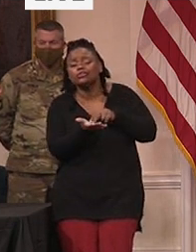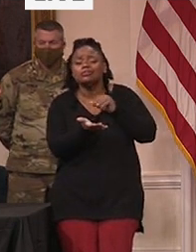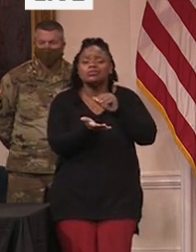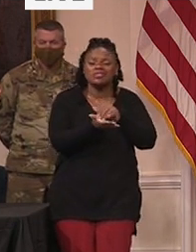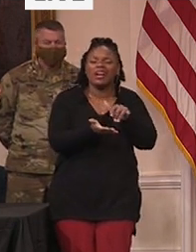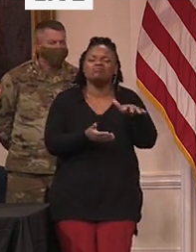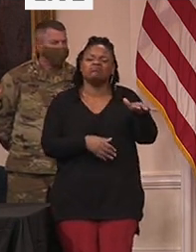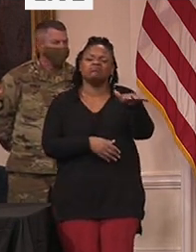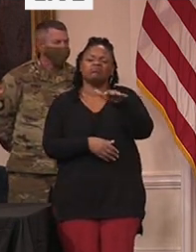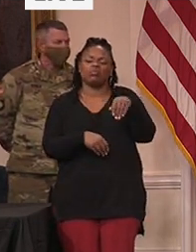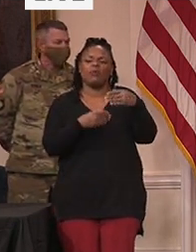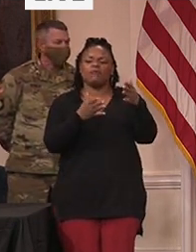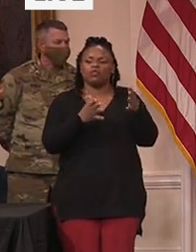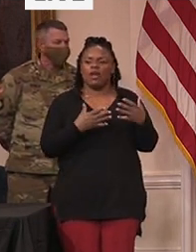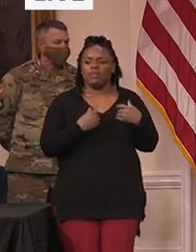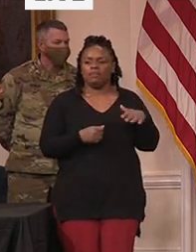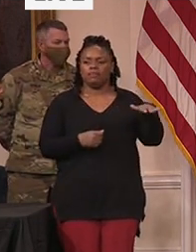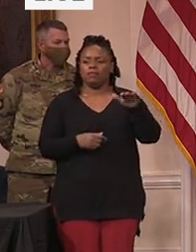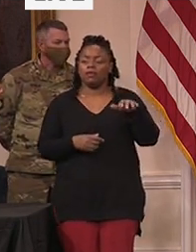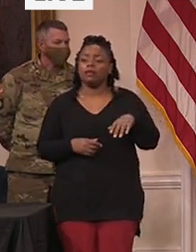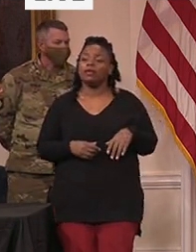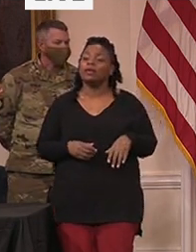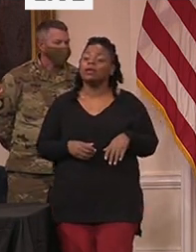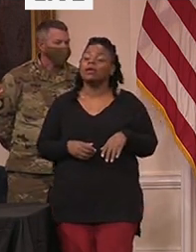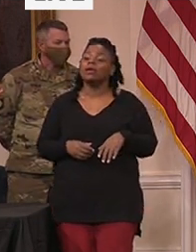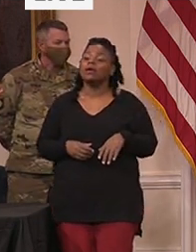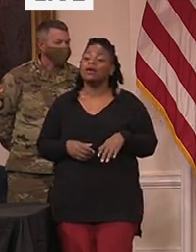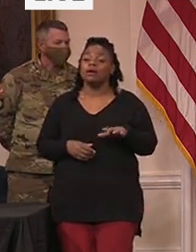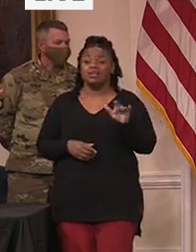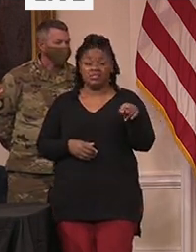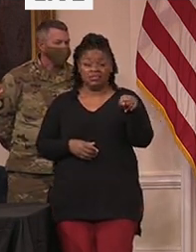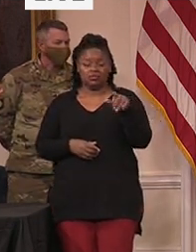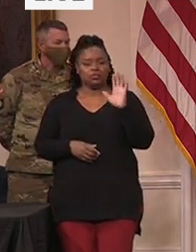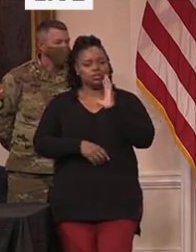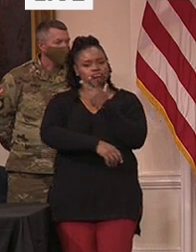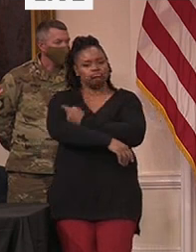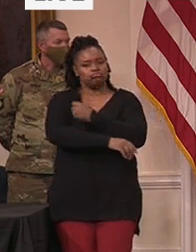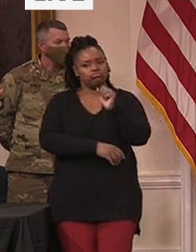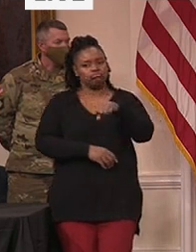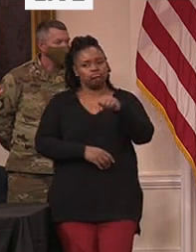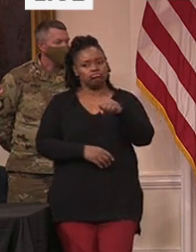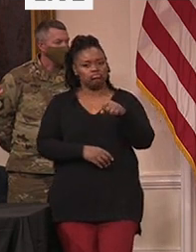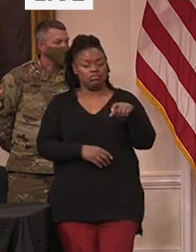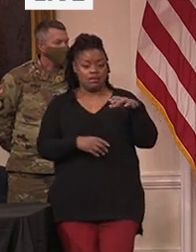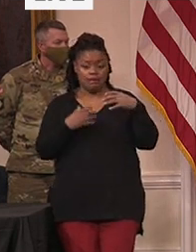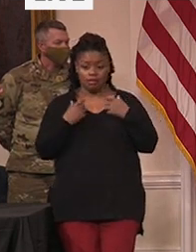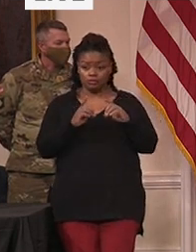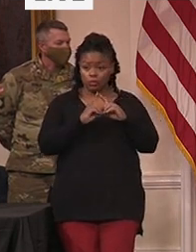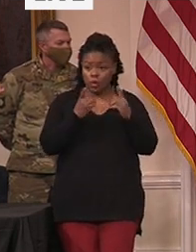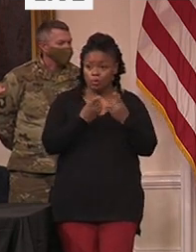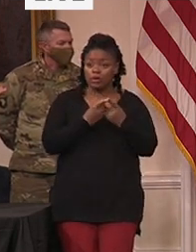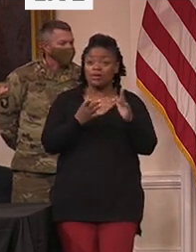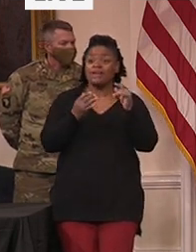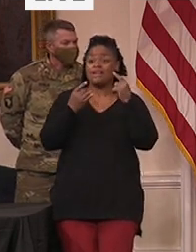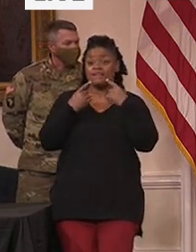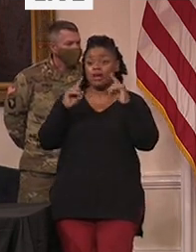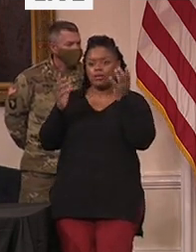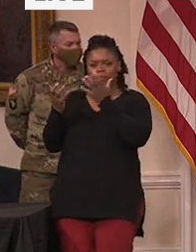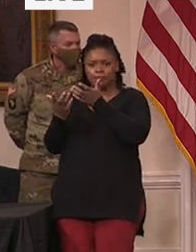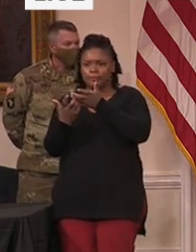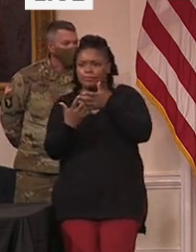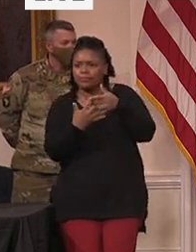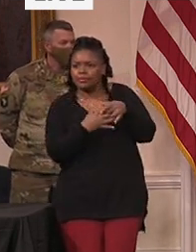eligible for vaccination. Local health departments have now begun to make arrangements with